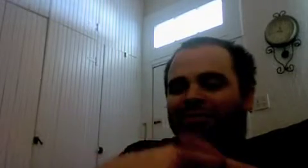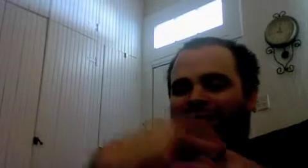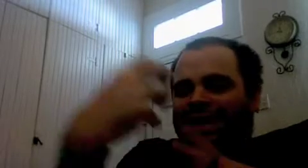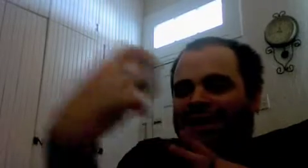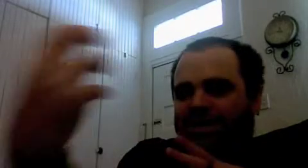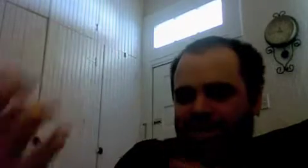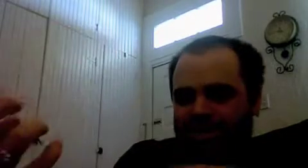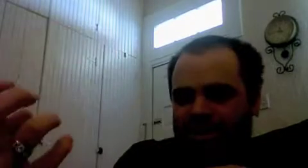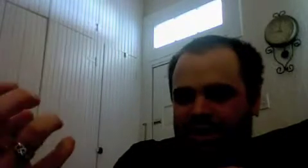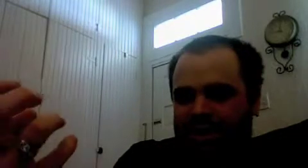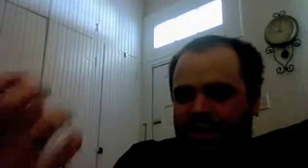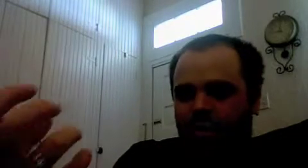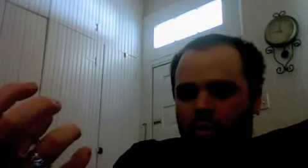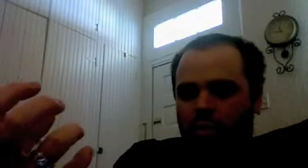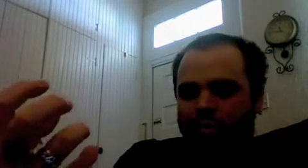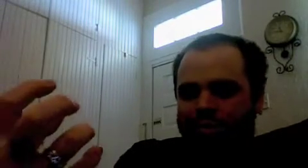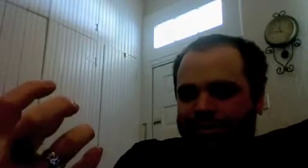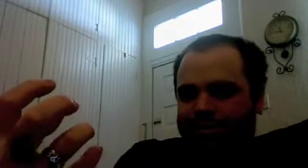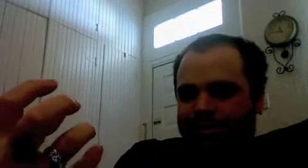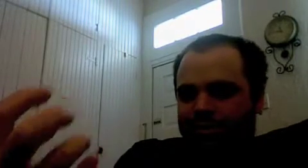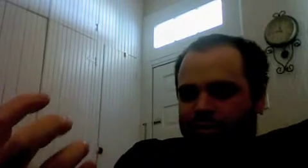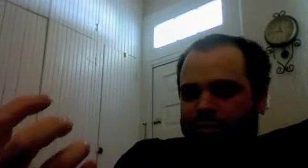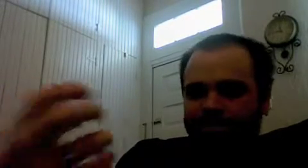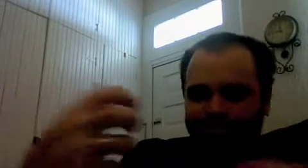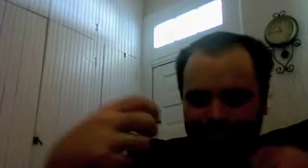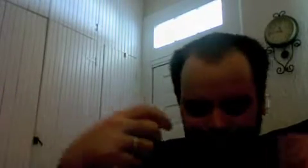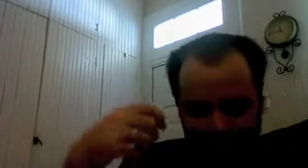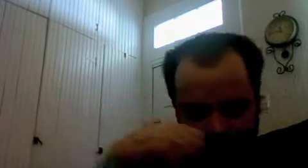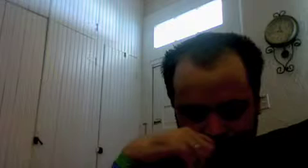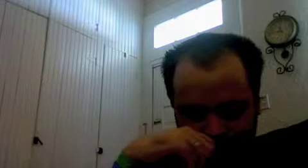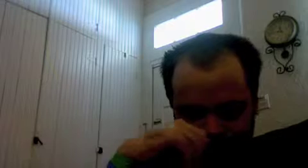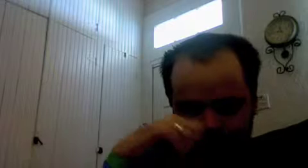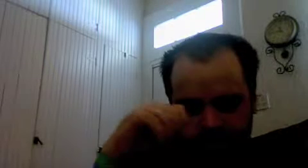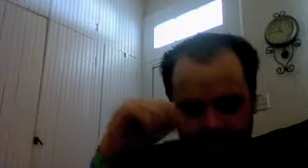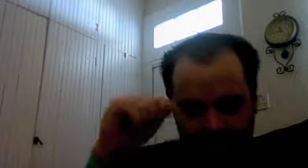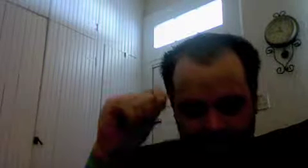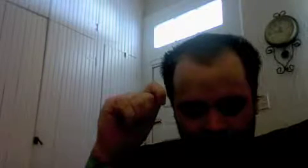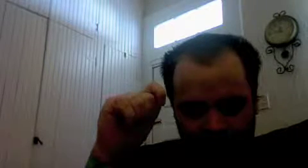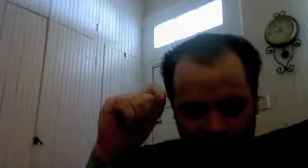into something in the world right um